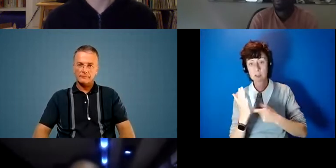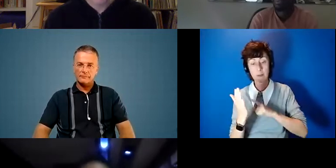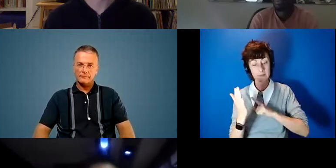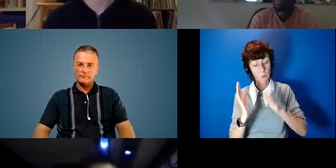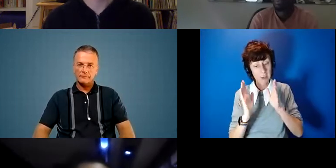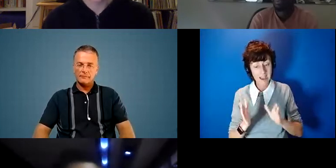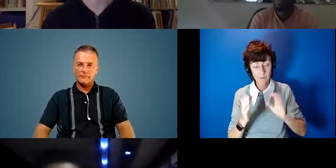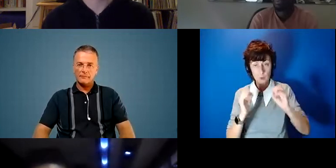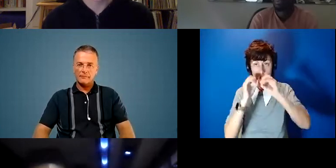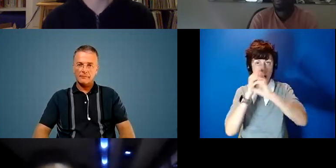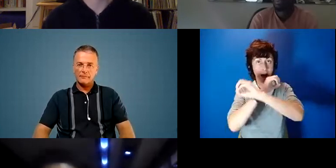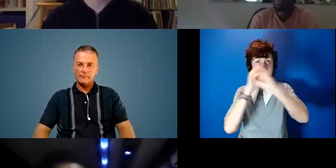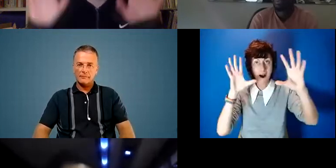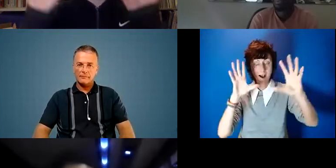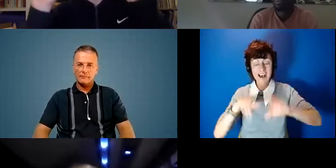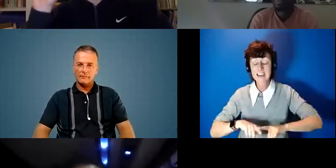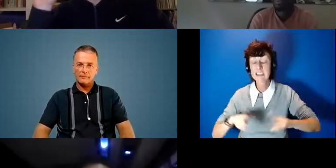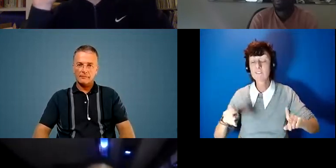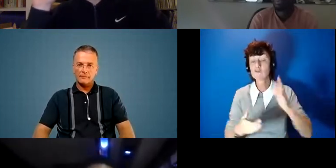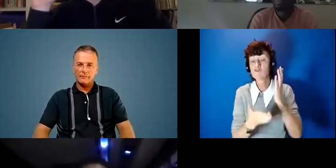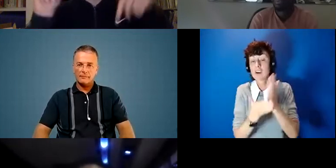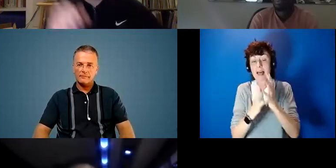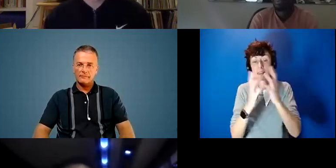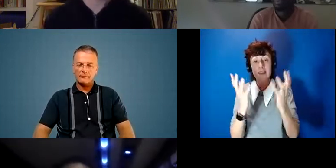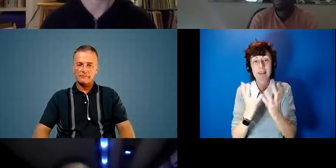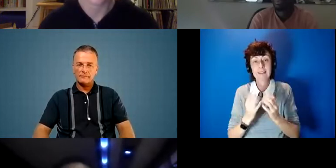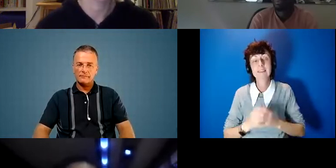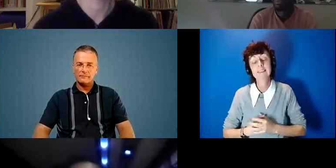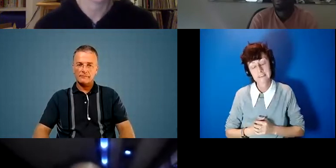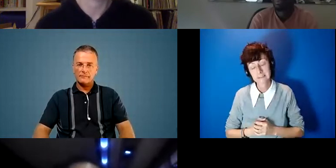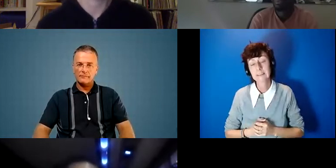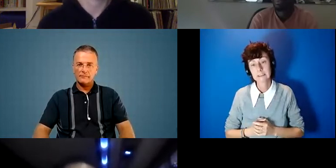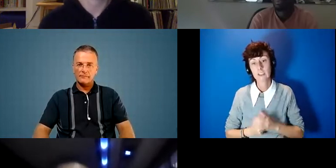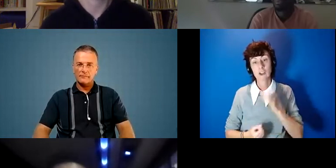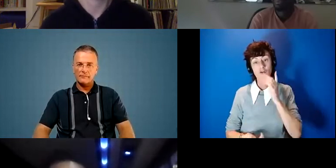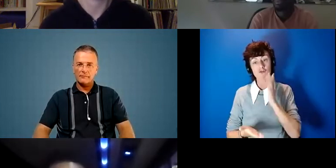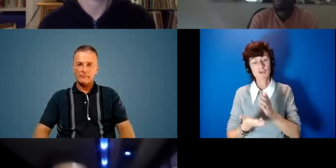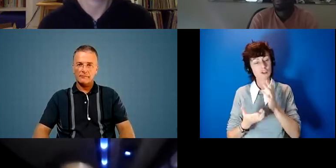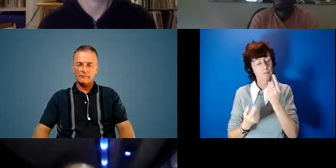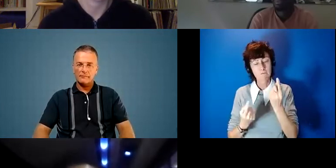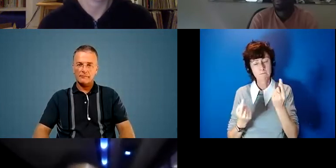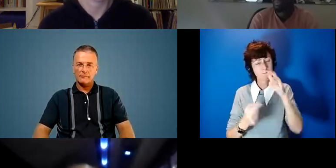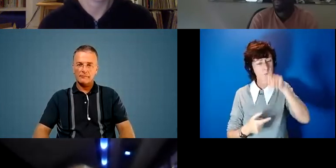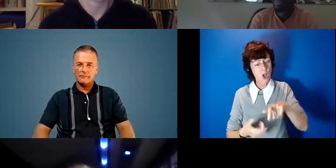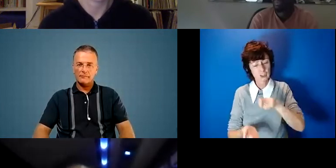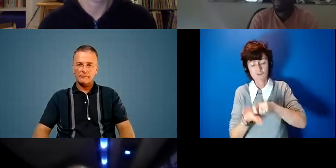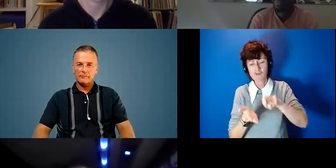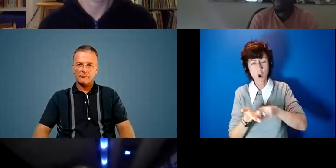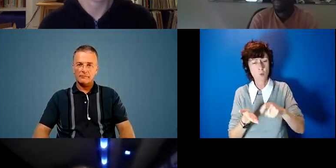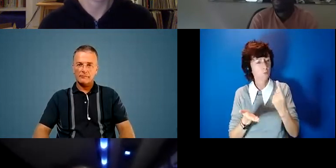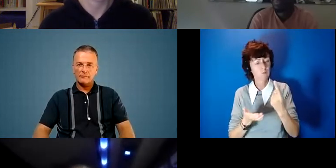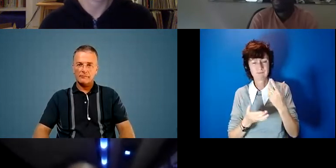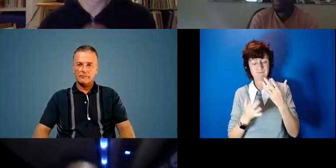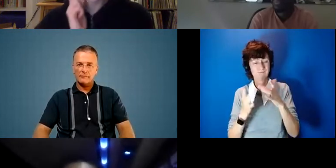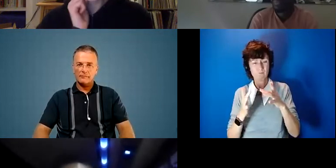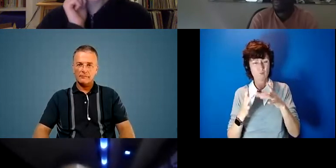a completely different reality to one we are living in and i think i honestly someone really poetically wrote um said this when one of the talks i was at the other